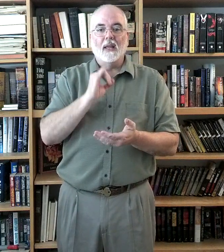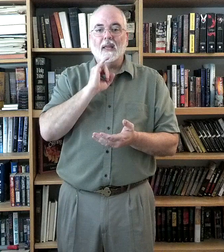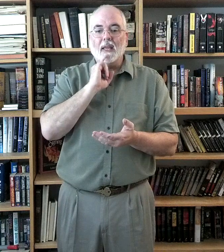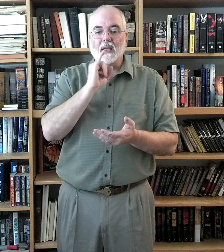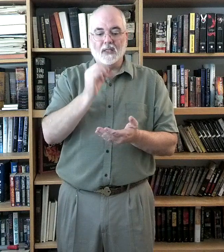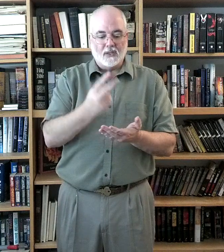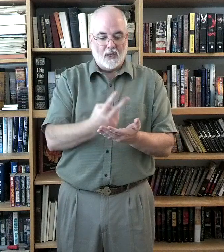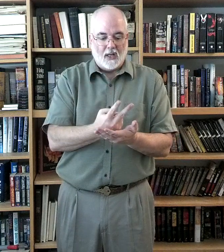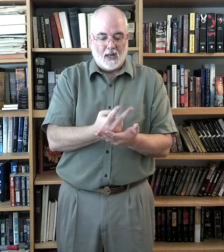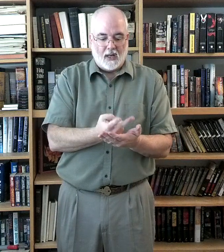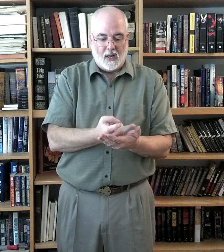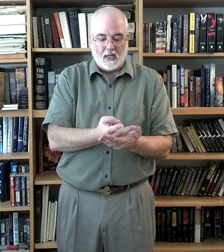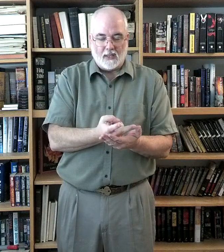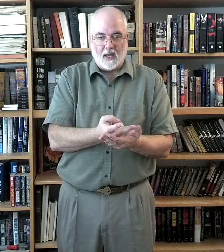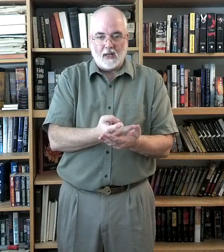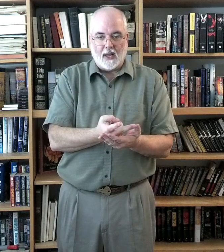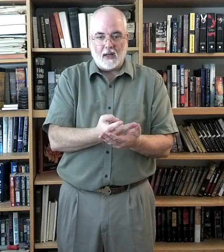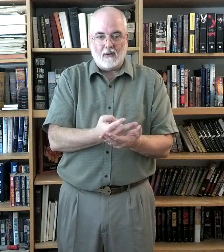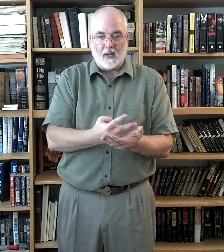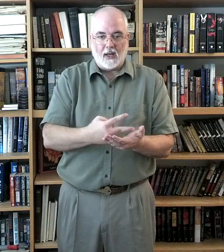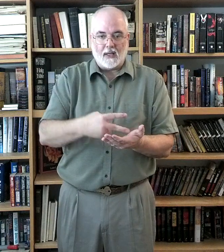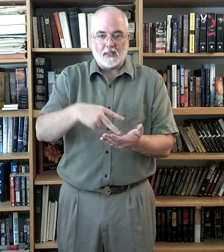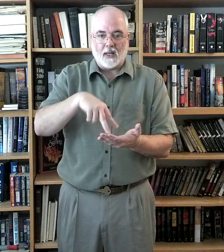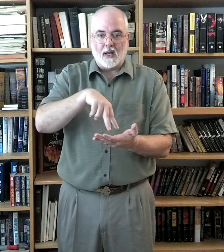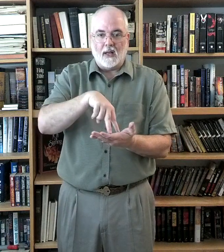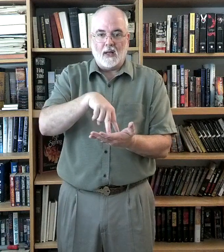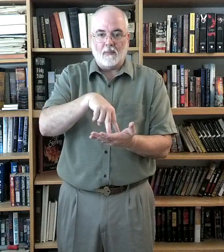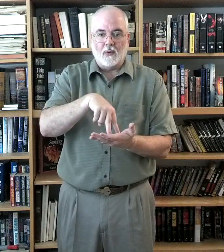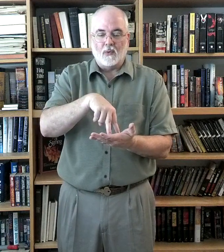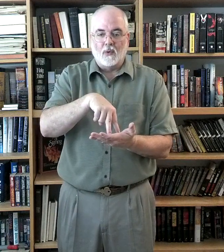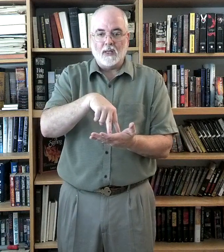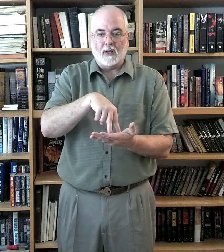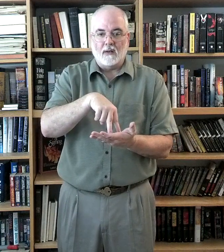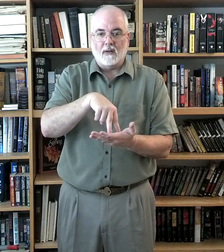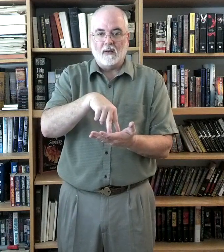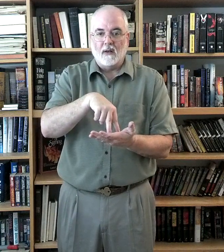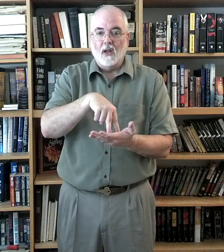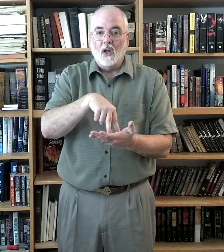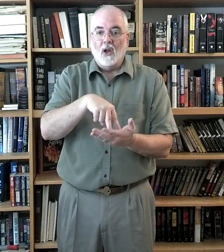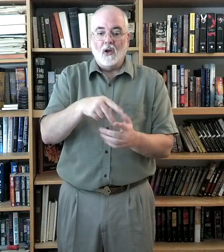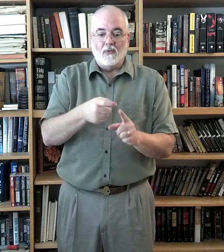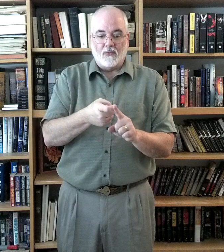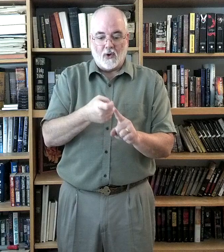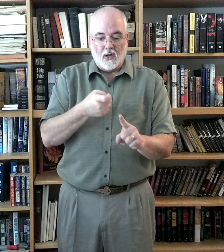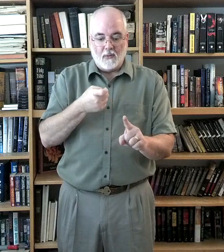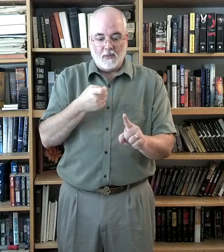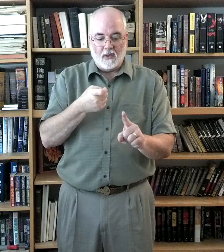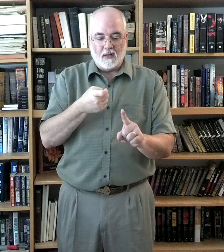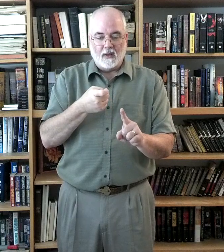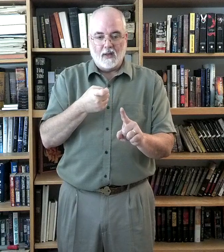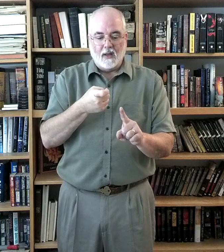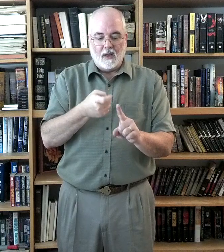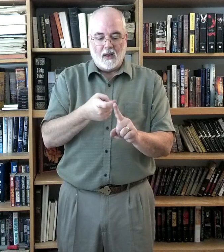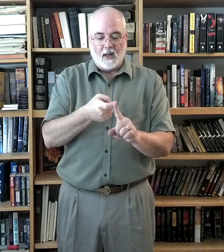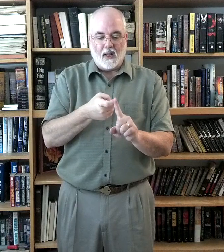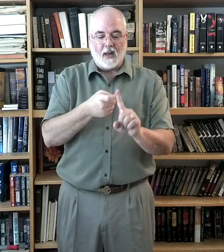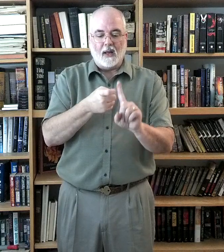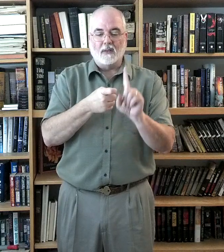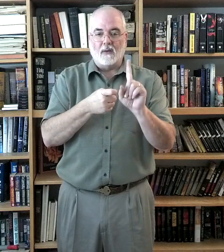Is, he's laying down. He's standing up. Risen. From. It's a